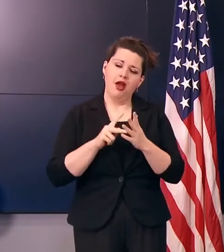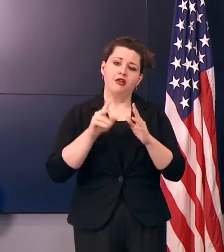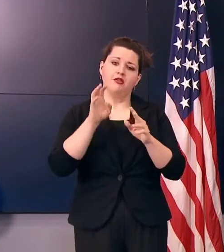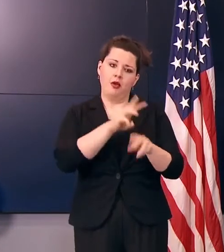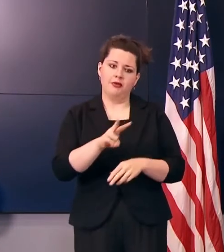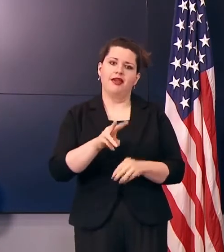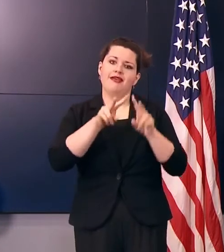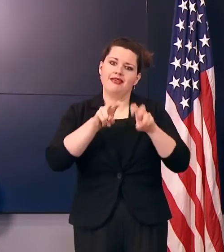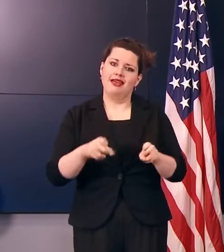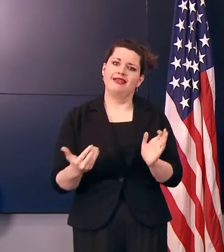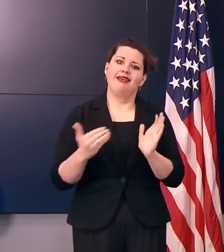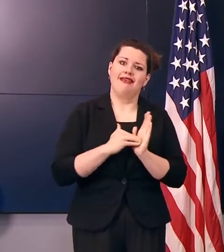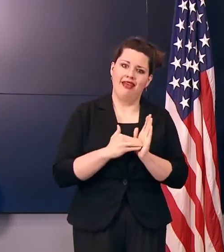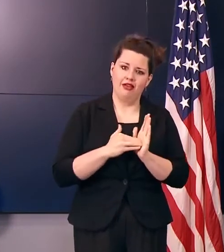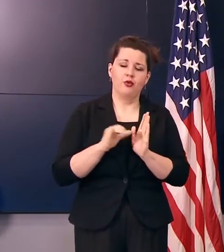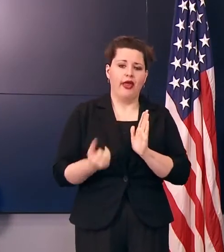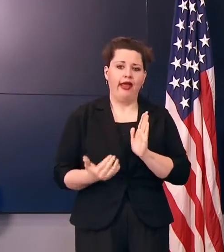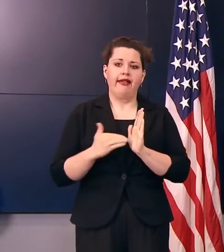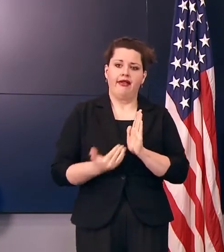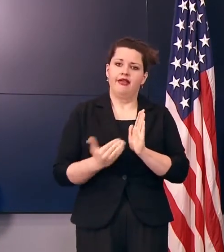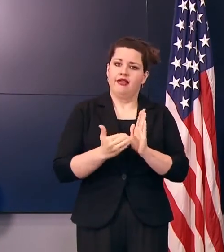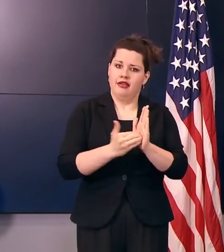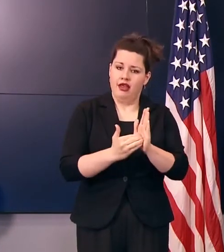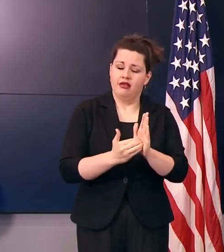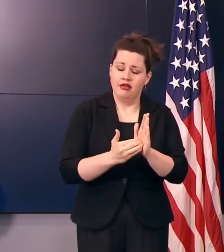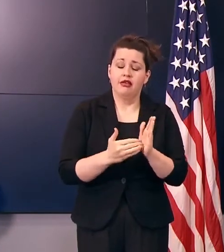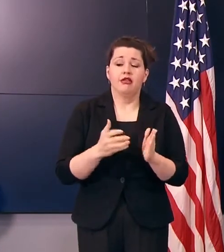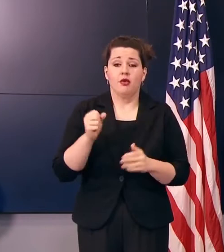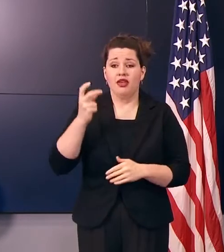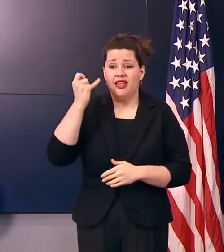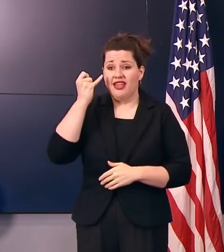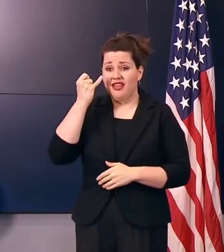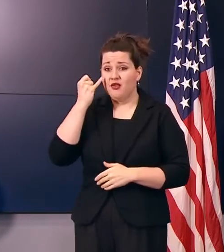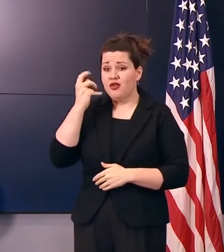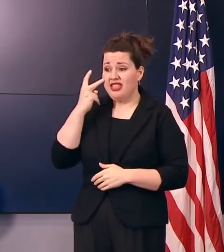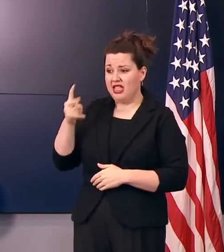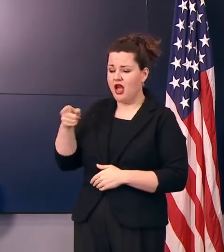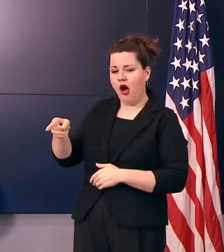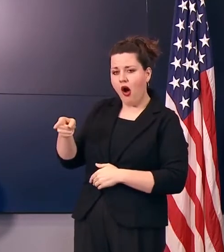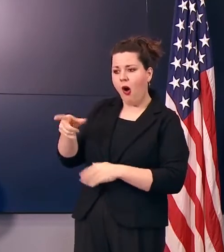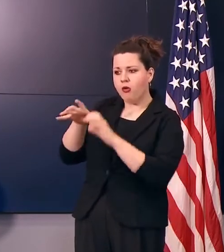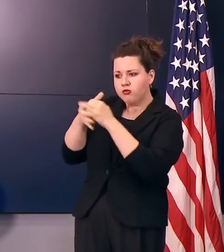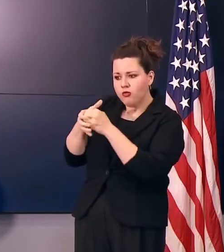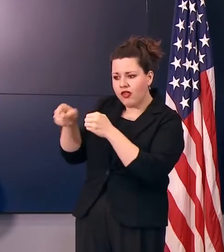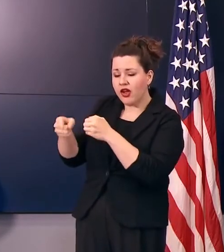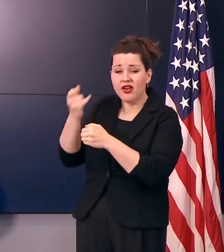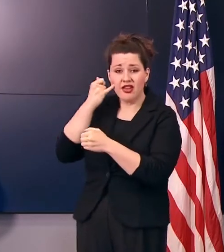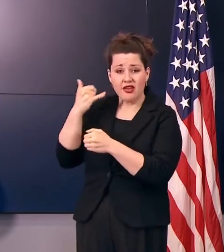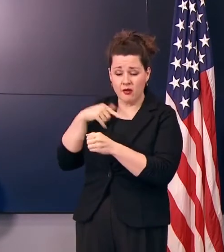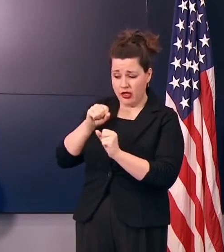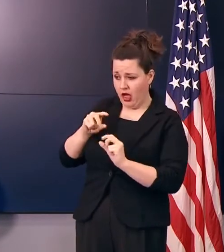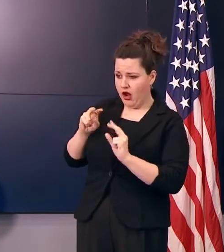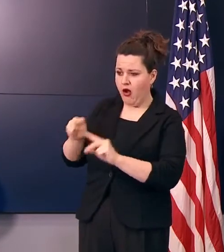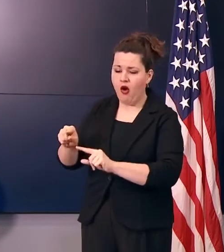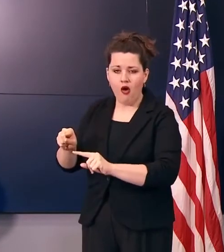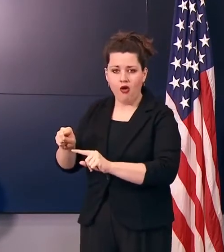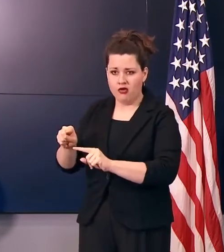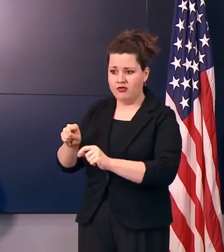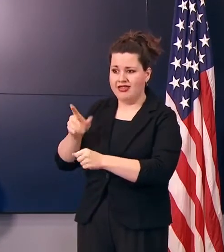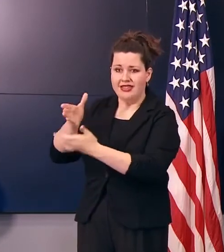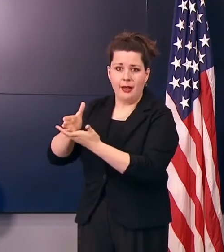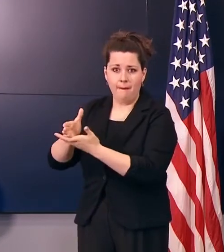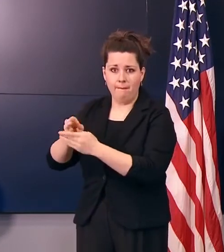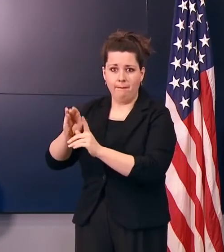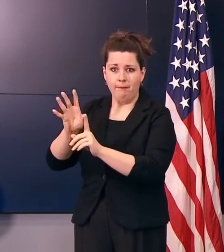assessment. So that, again, we can start to see if we see a cluster over here. If I can get in front of that or we can get in front of that sooner rather than